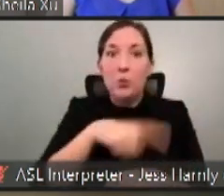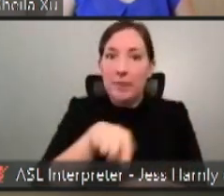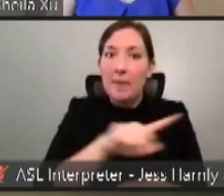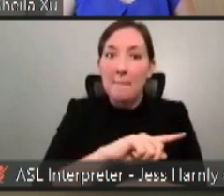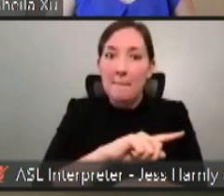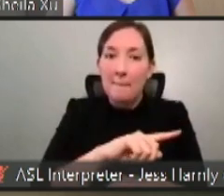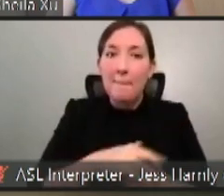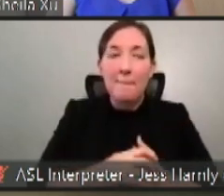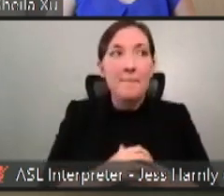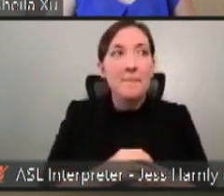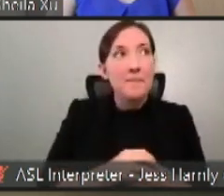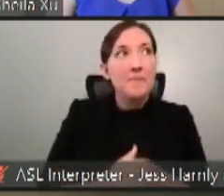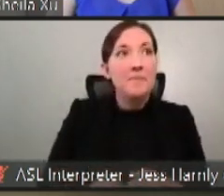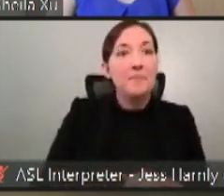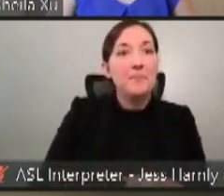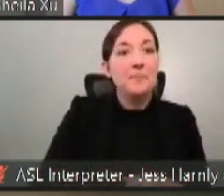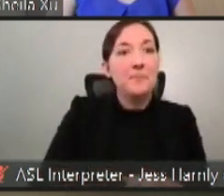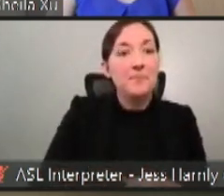equation.